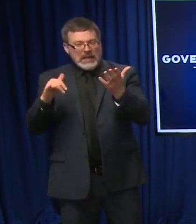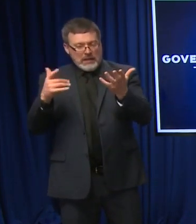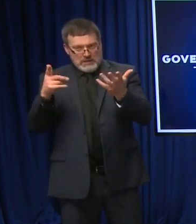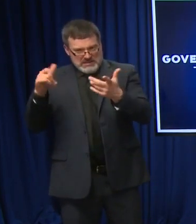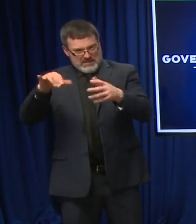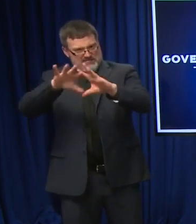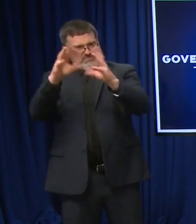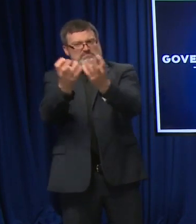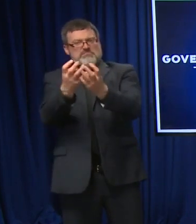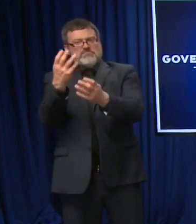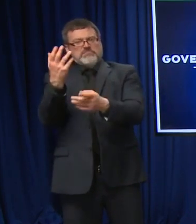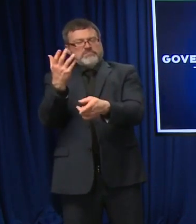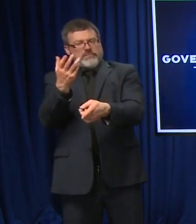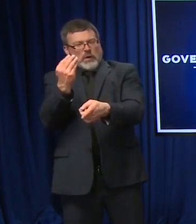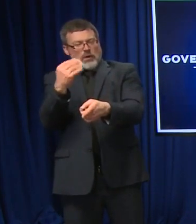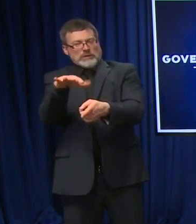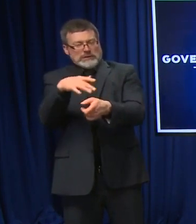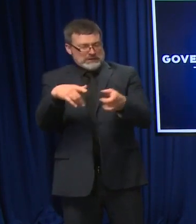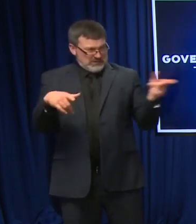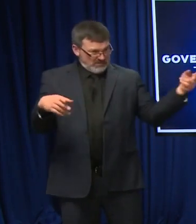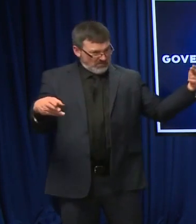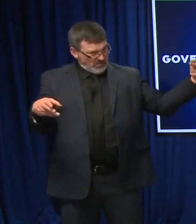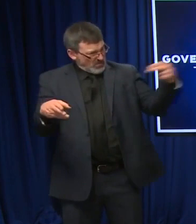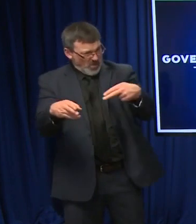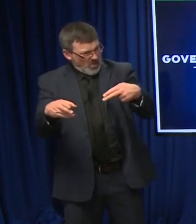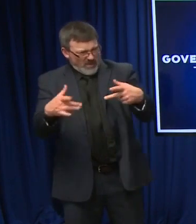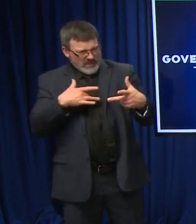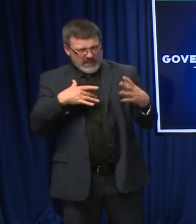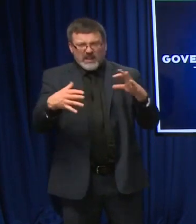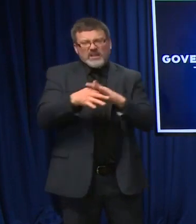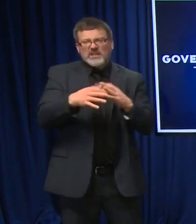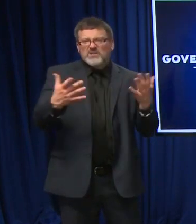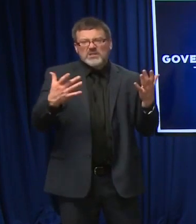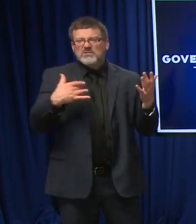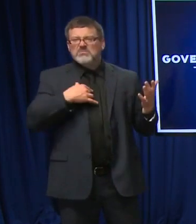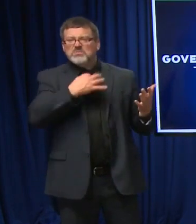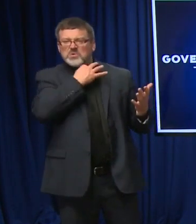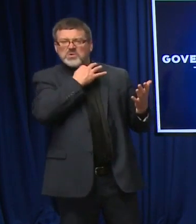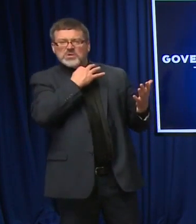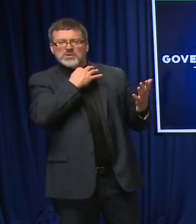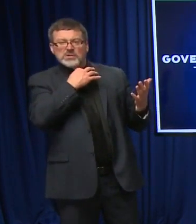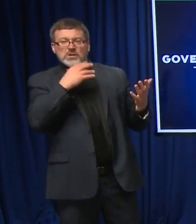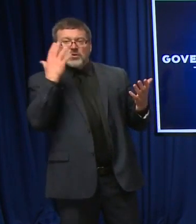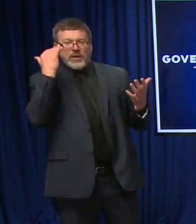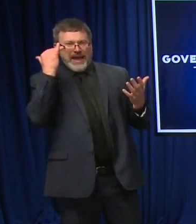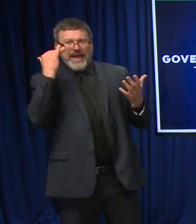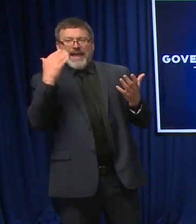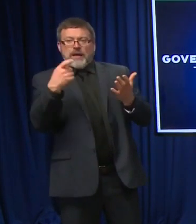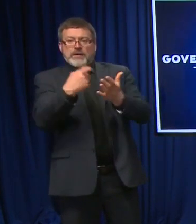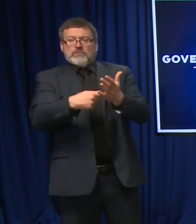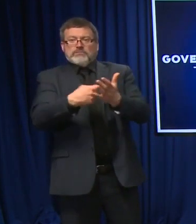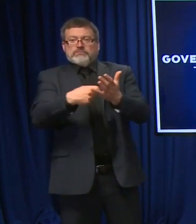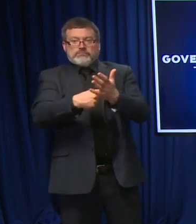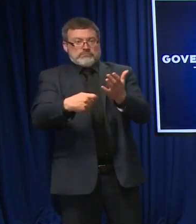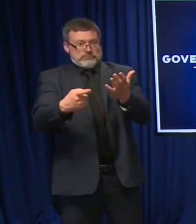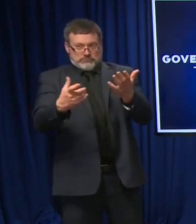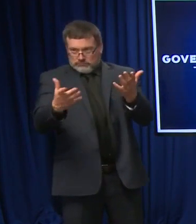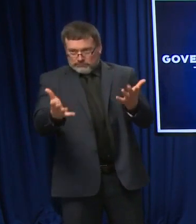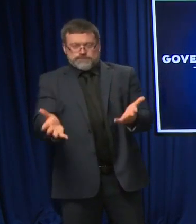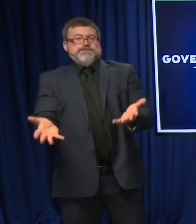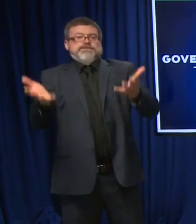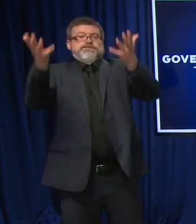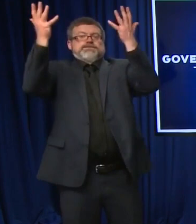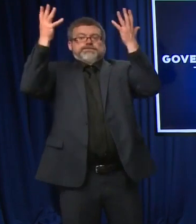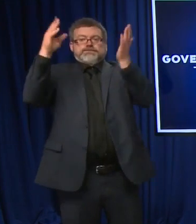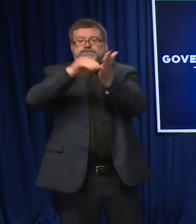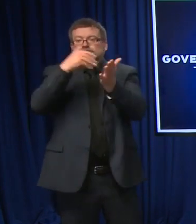inflation, the New Hampshire's congressional delegation was spending $2 trillion. They're going to spend $2 trillion through